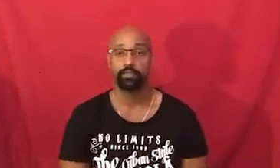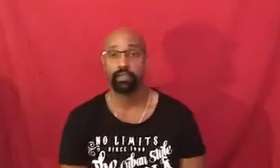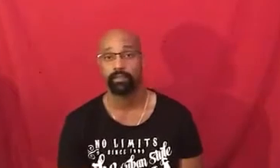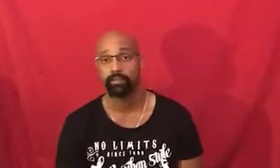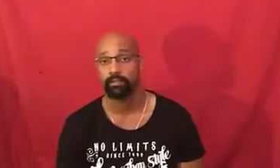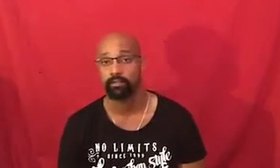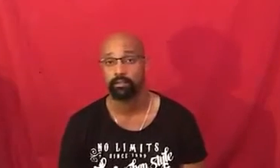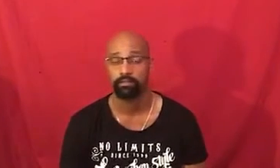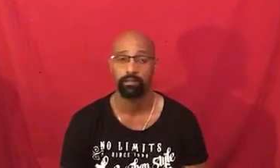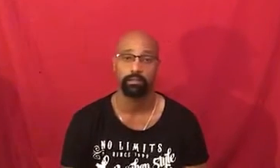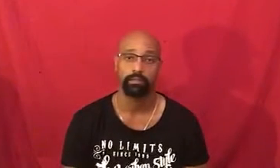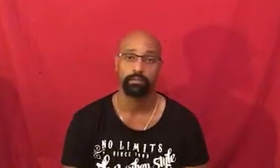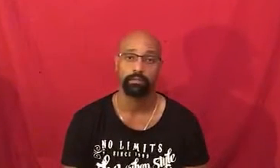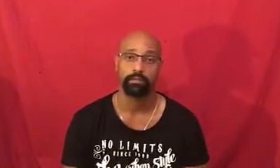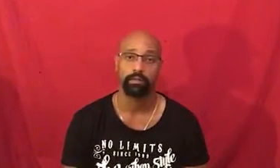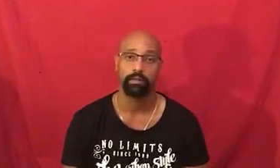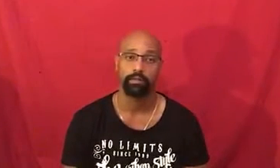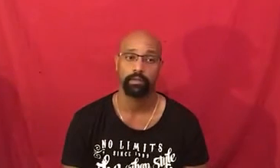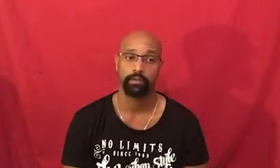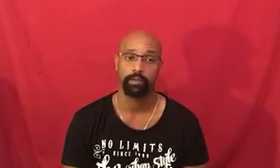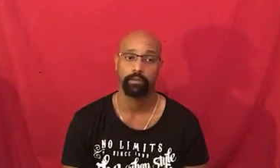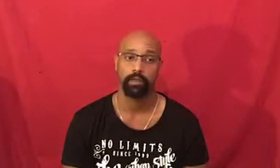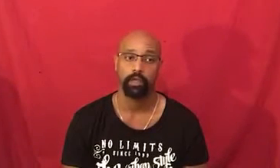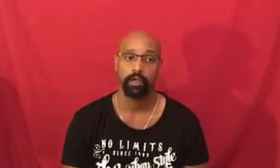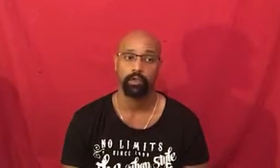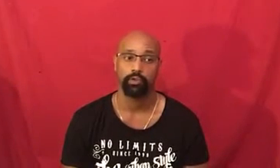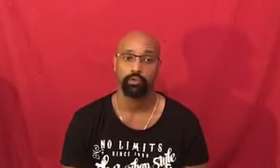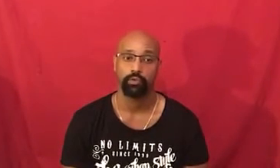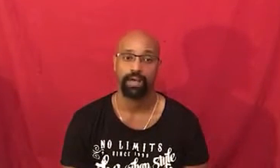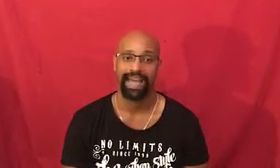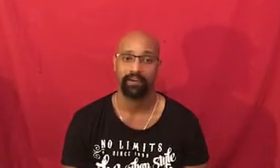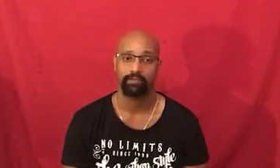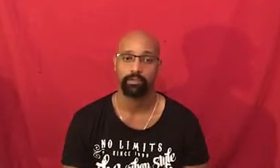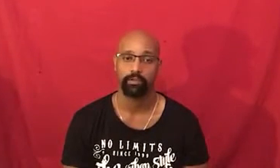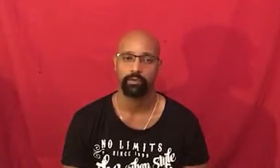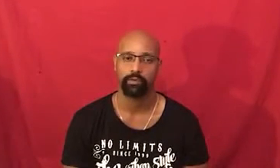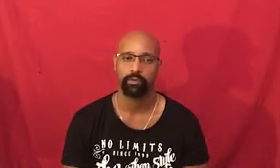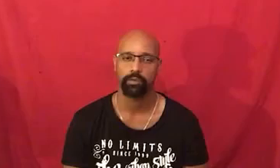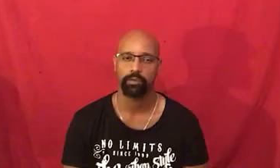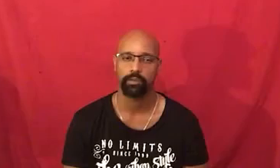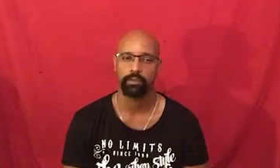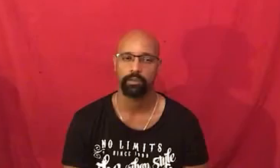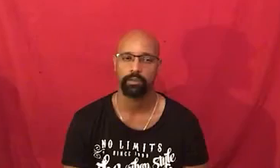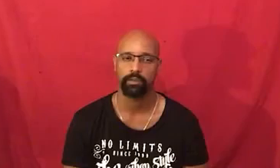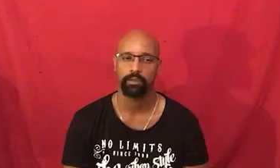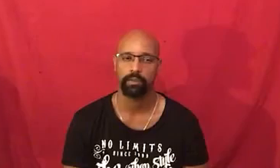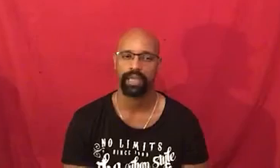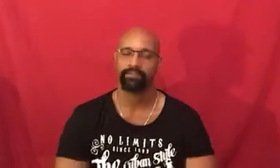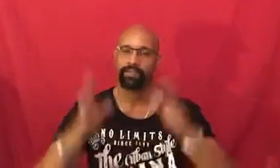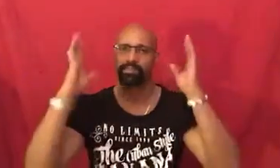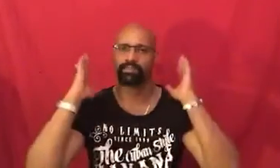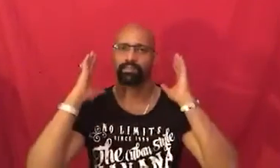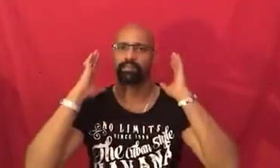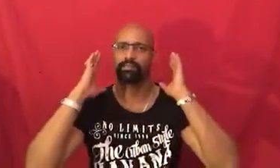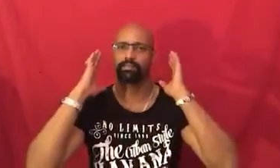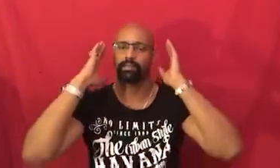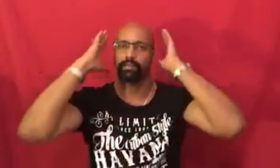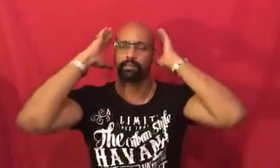much any field that you're in you have to have insights and